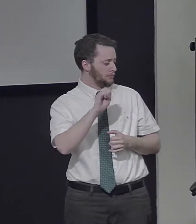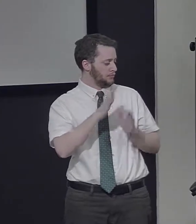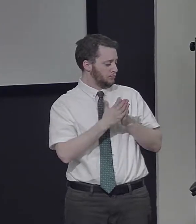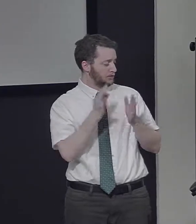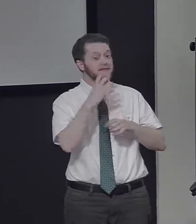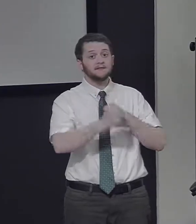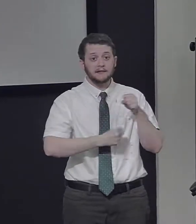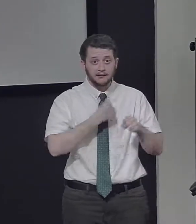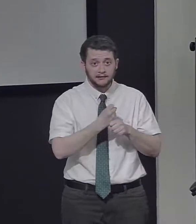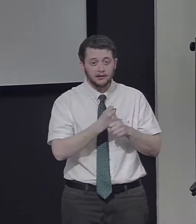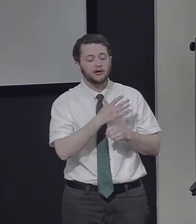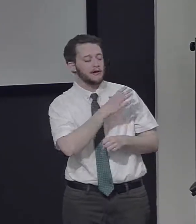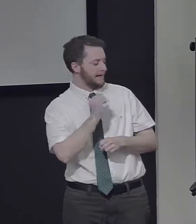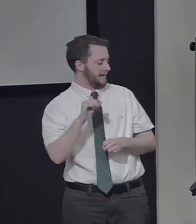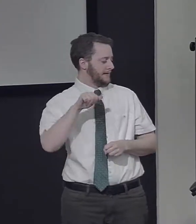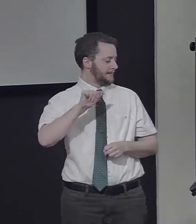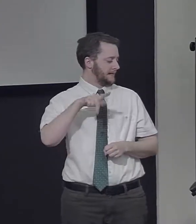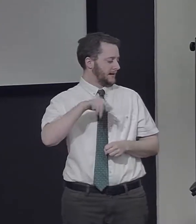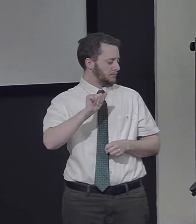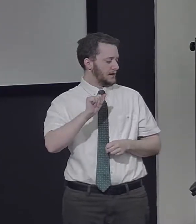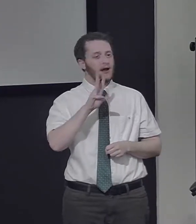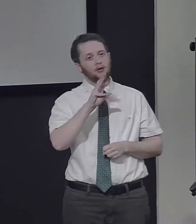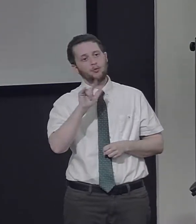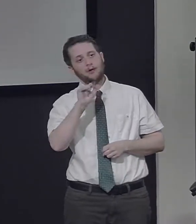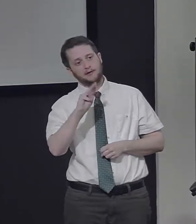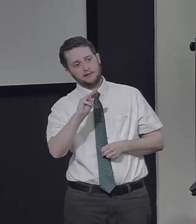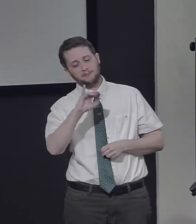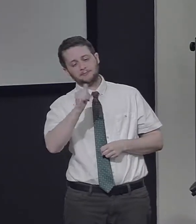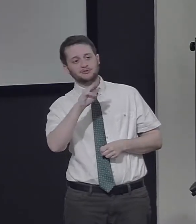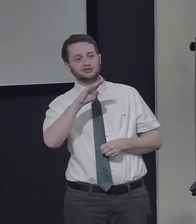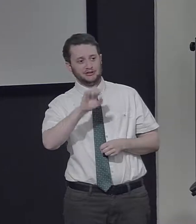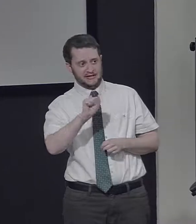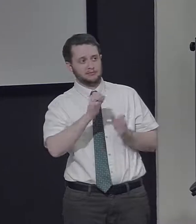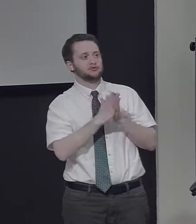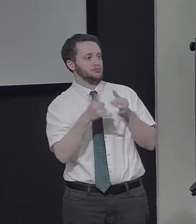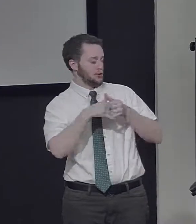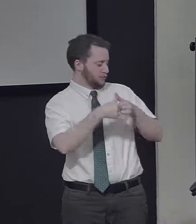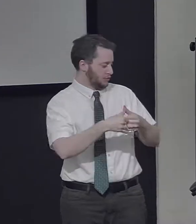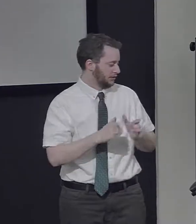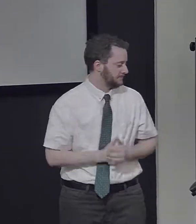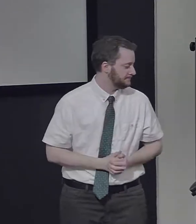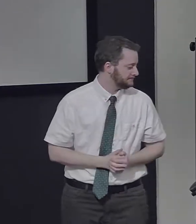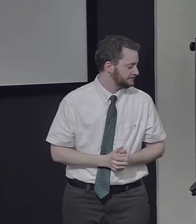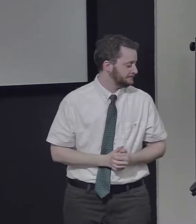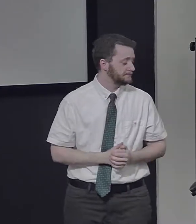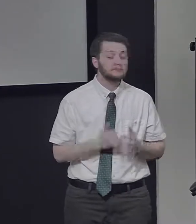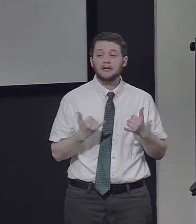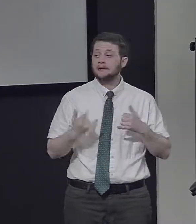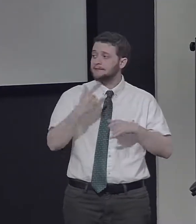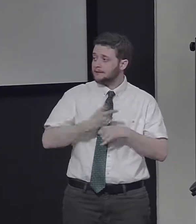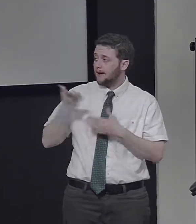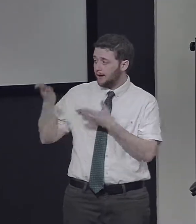Notable Books of the Year and awarded the APA's William James Book Award.